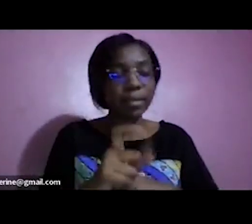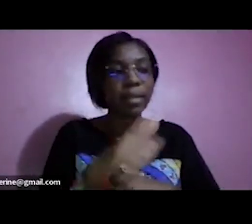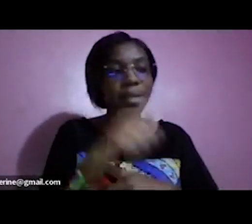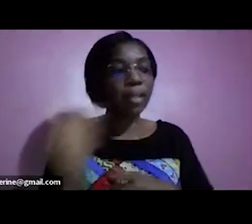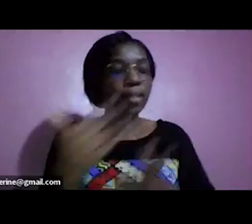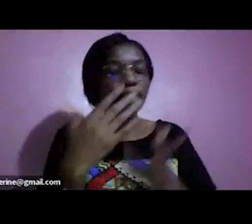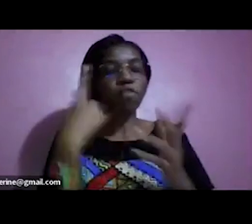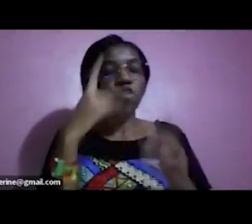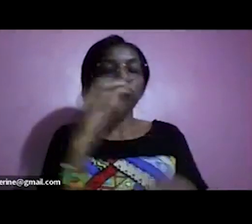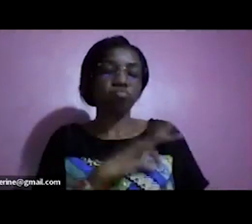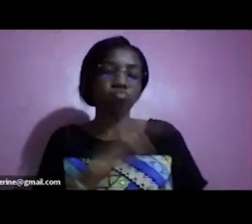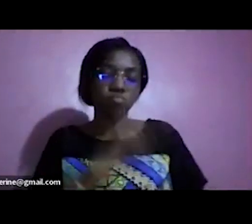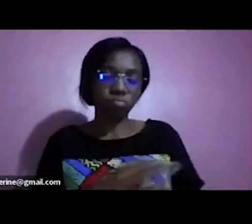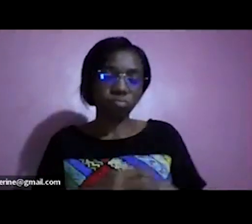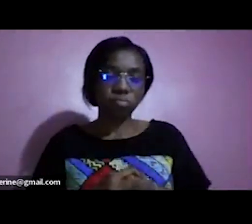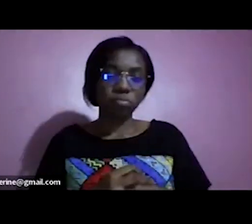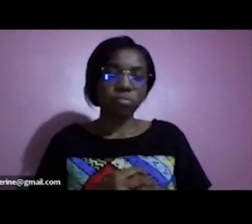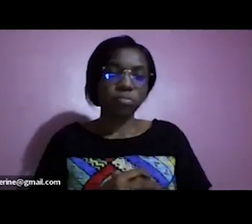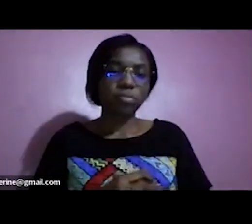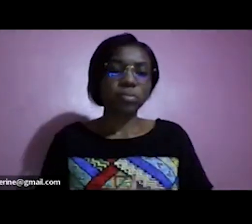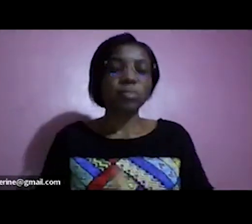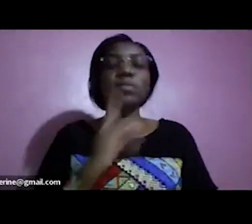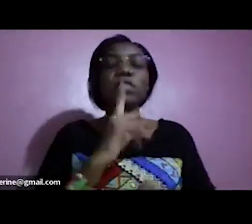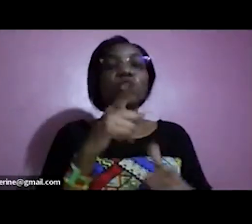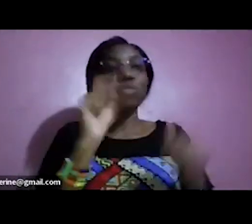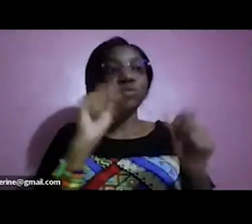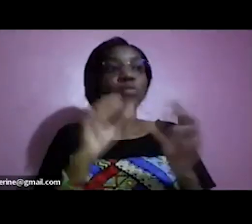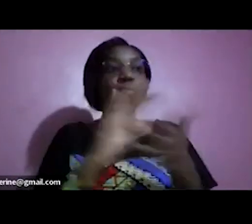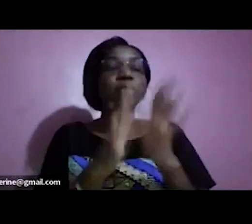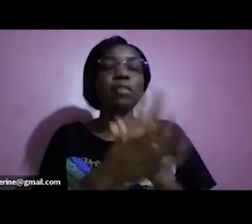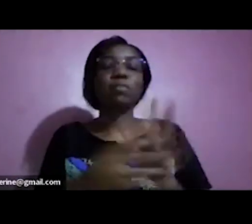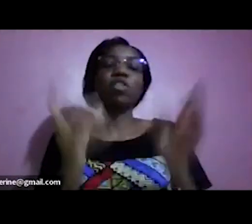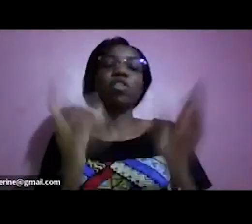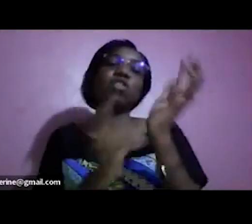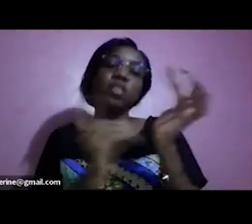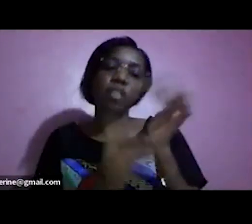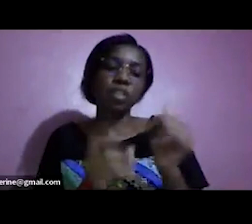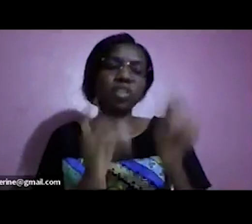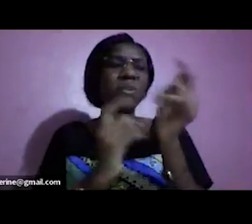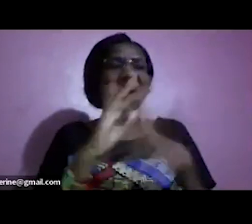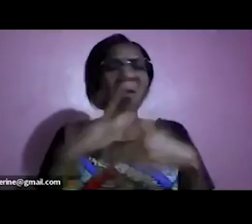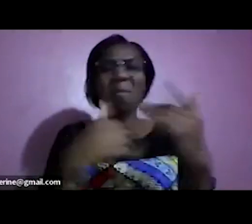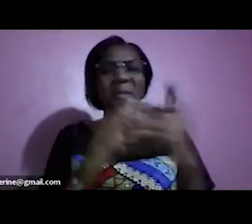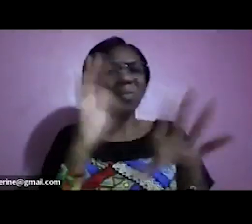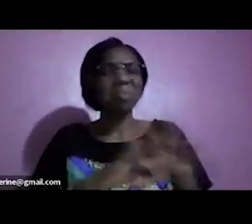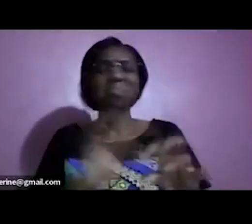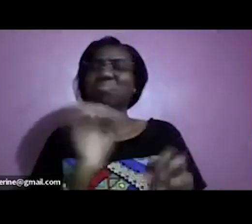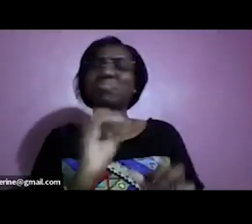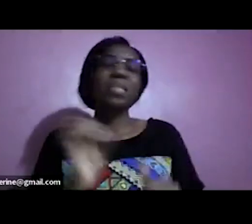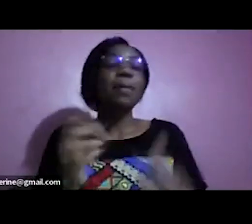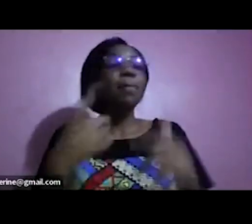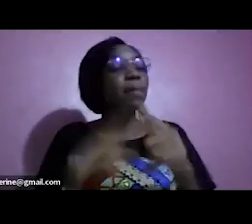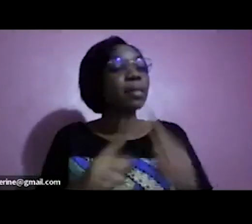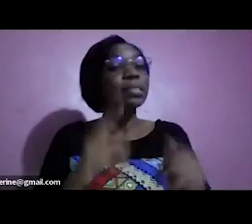but your principal skill you can be a doctor not all doctors are good doctors there are doctors where they when they bring out an injection